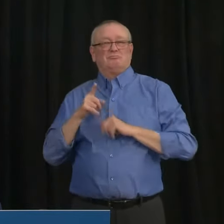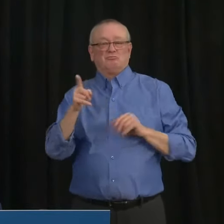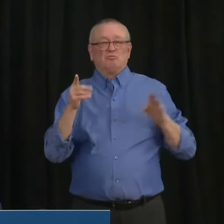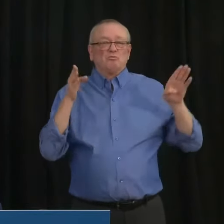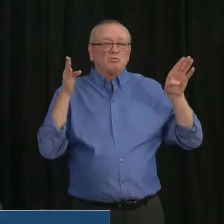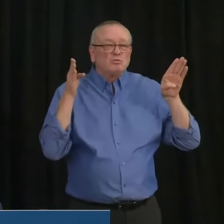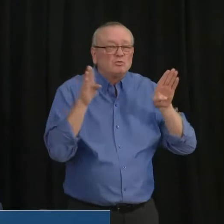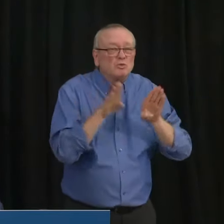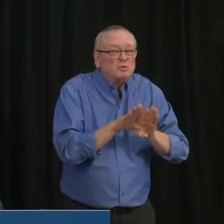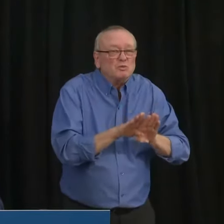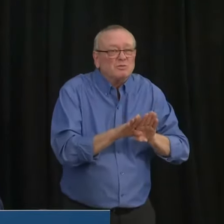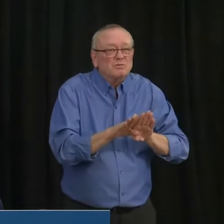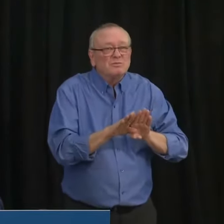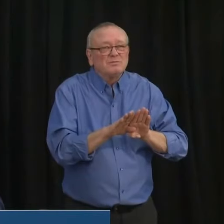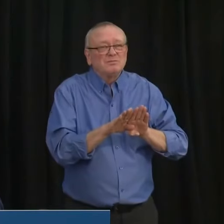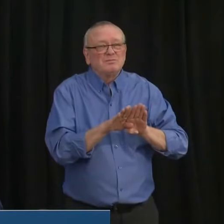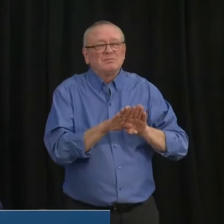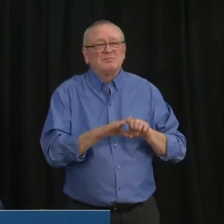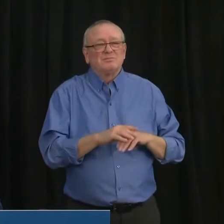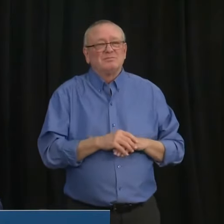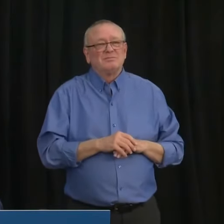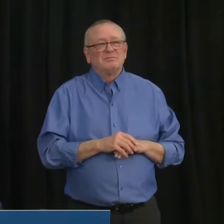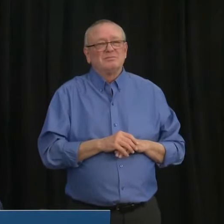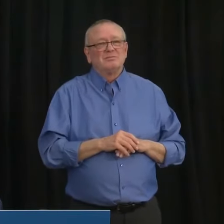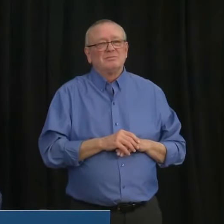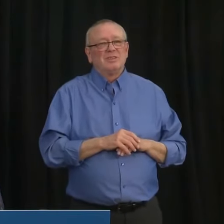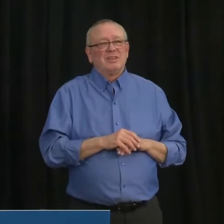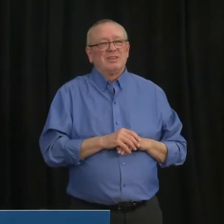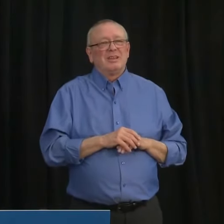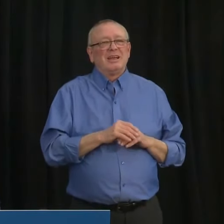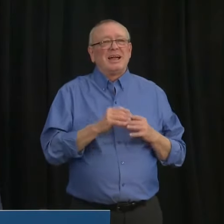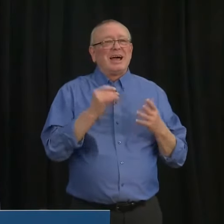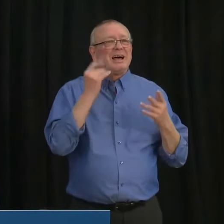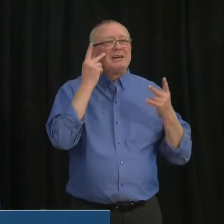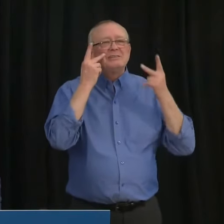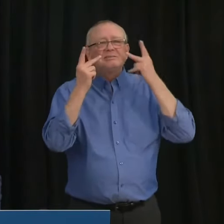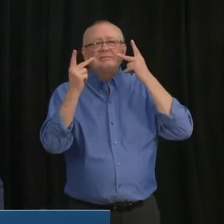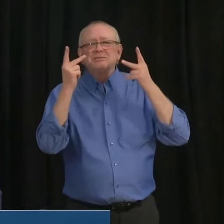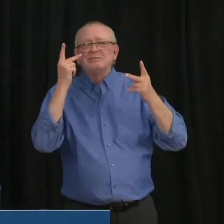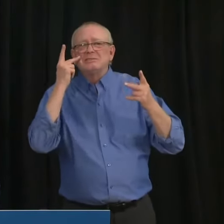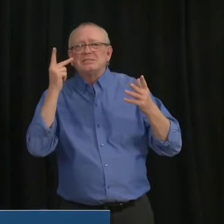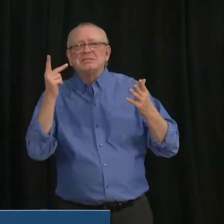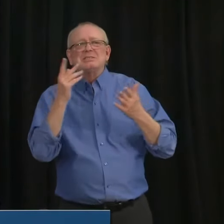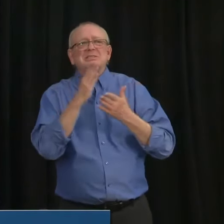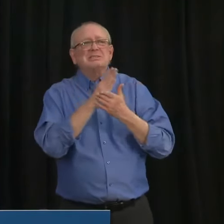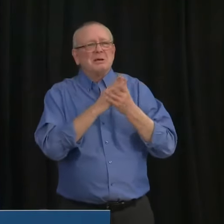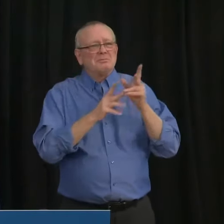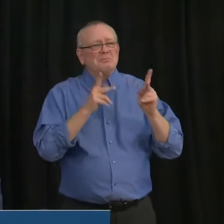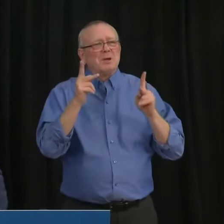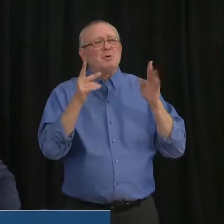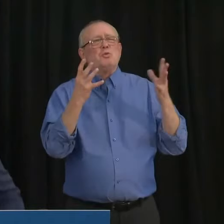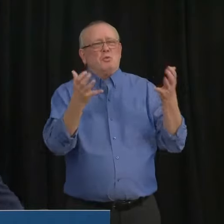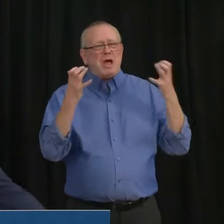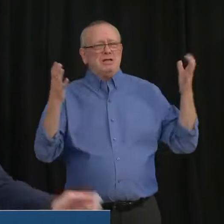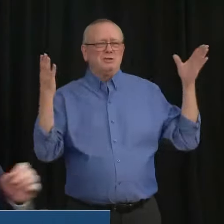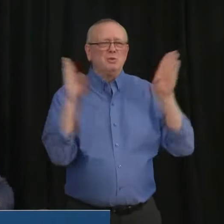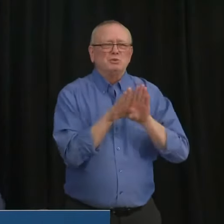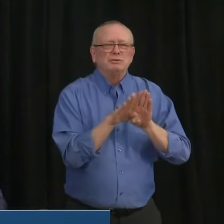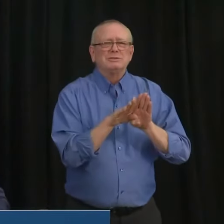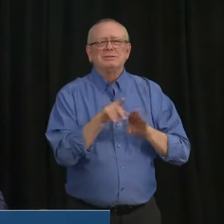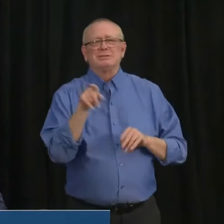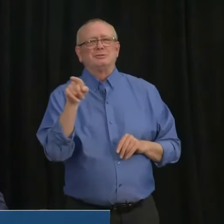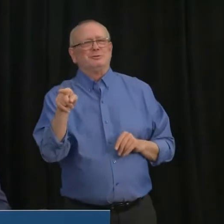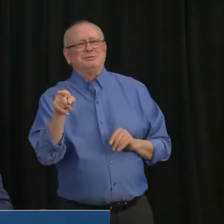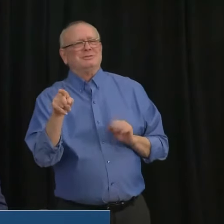dial in, there seems to be a lot of, uh, clamouring for a lockdown. You've resisted that again, and you've stated your reasons,